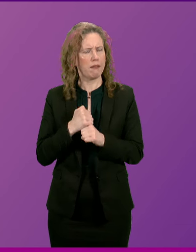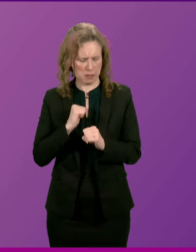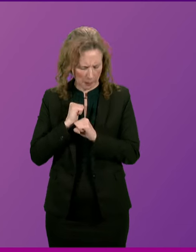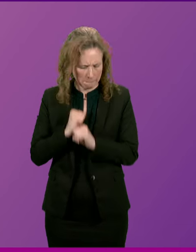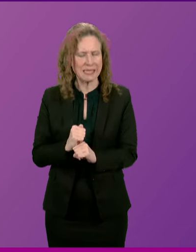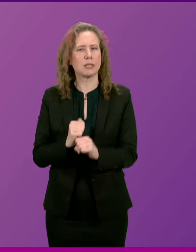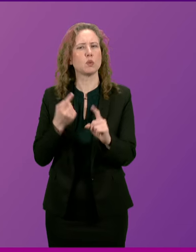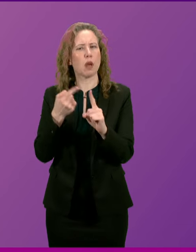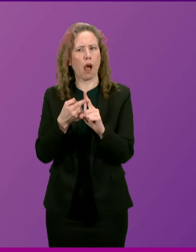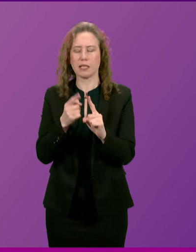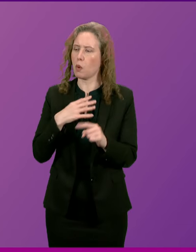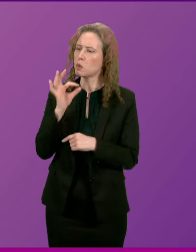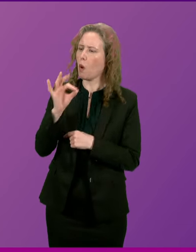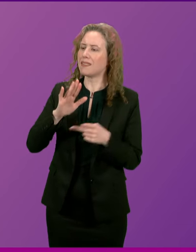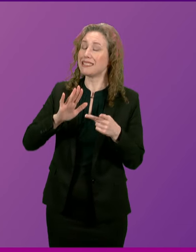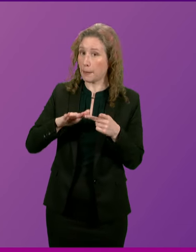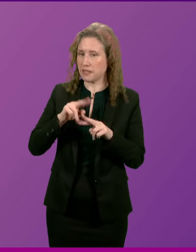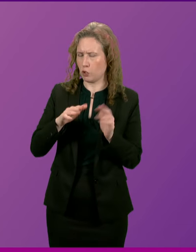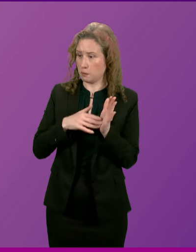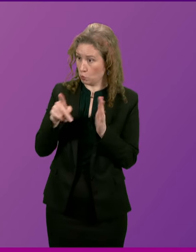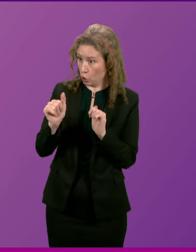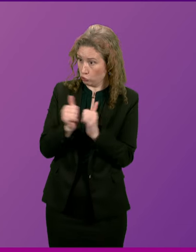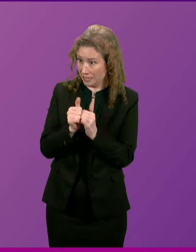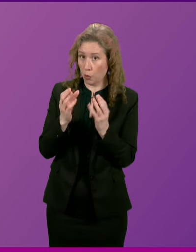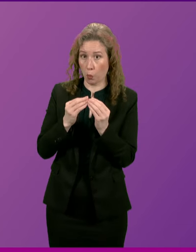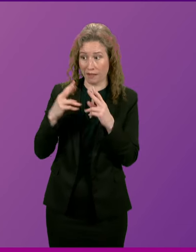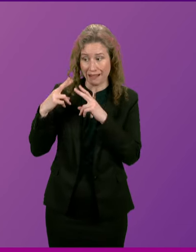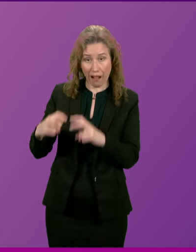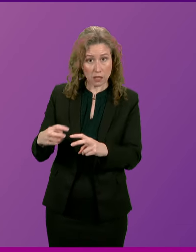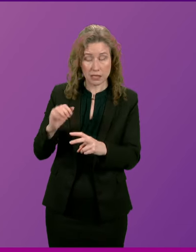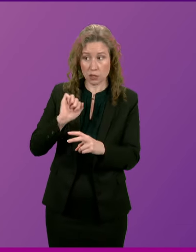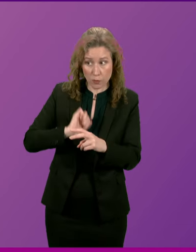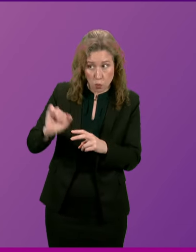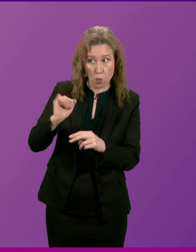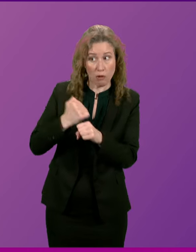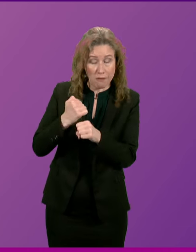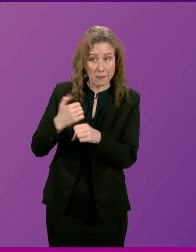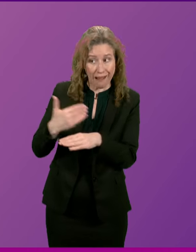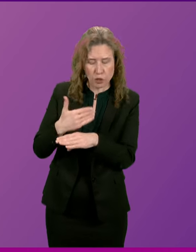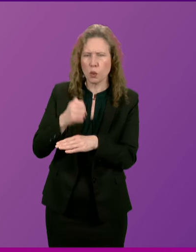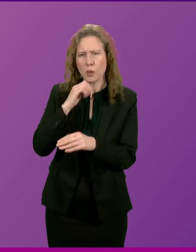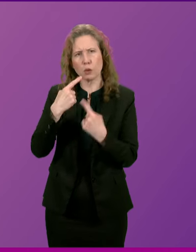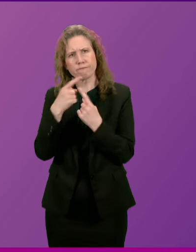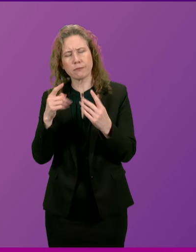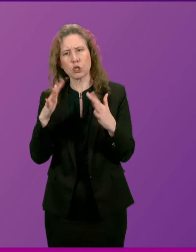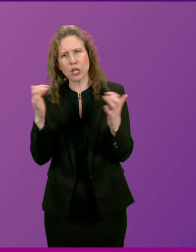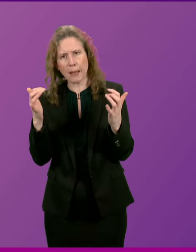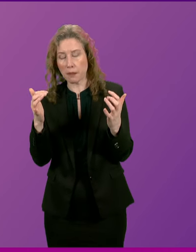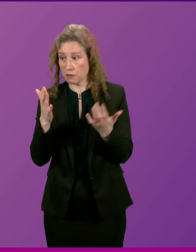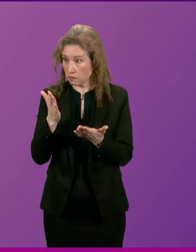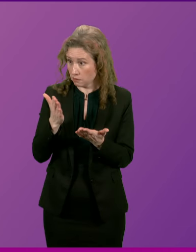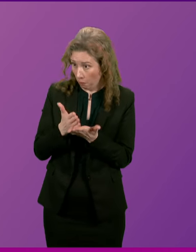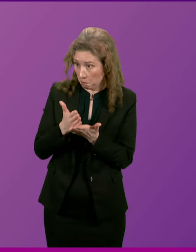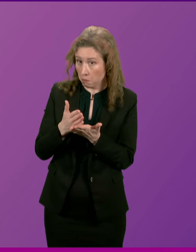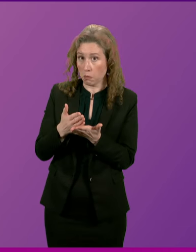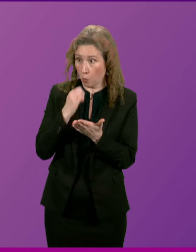those targets. So, can I ask the Deputy First Minister, does she agree with the Commission's analysis of her Government's action? And will she tell the Chamber, is the Government